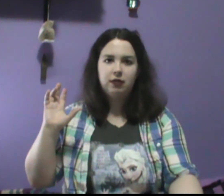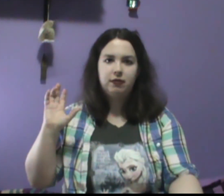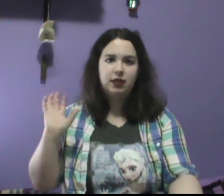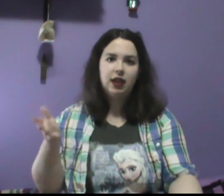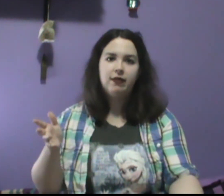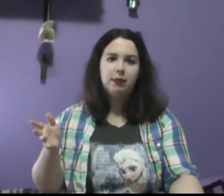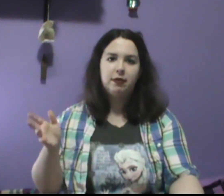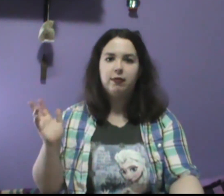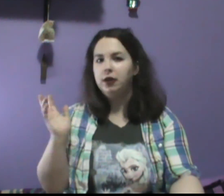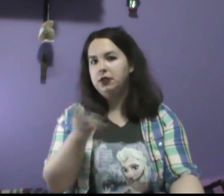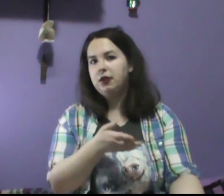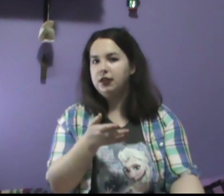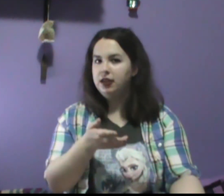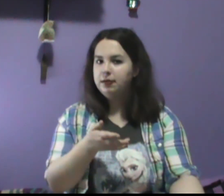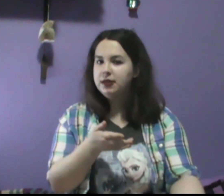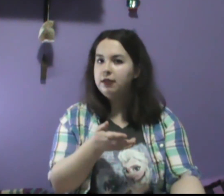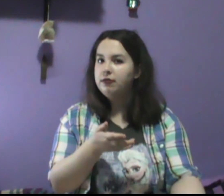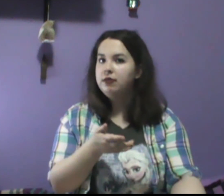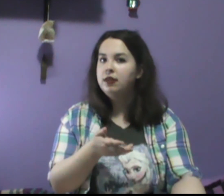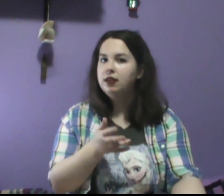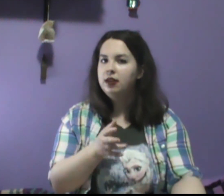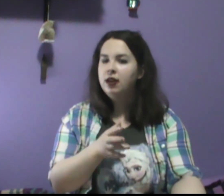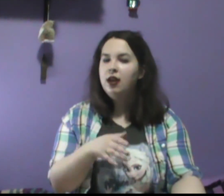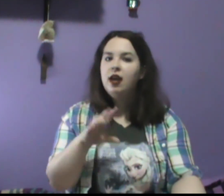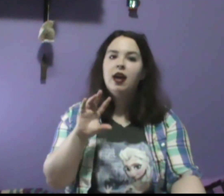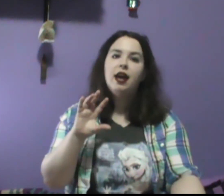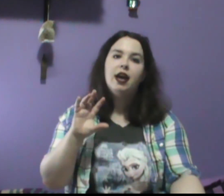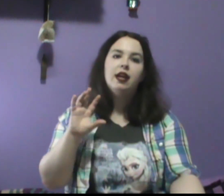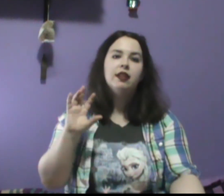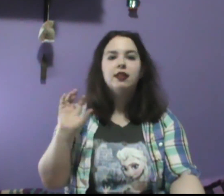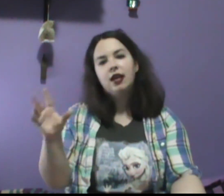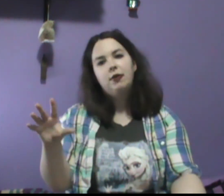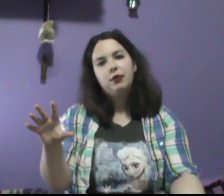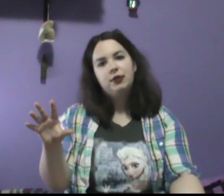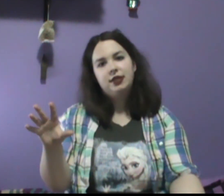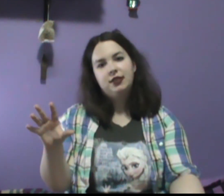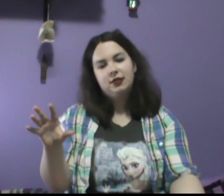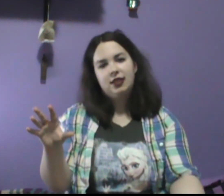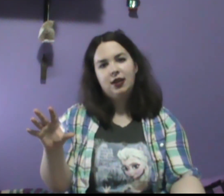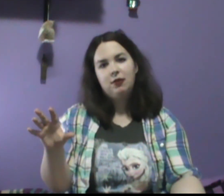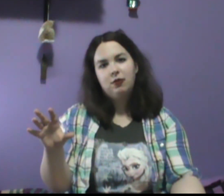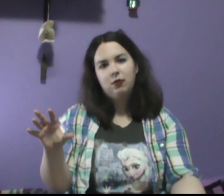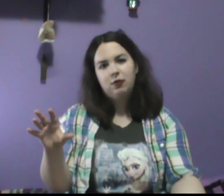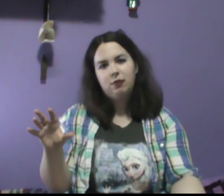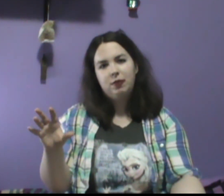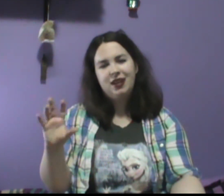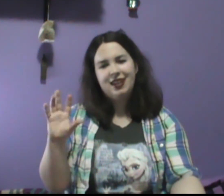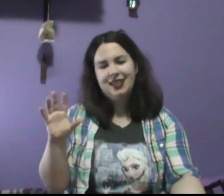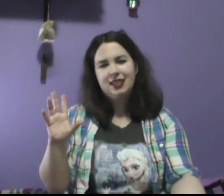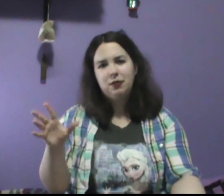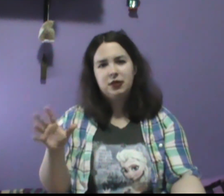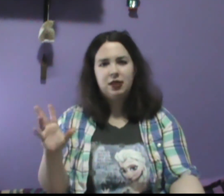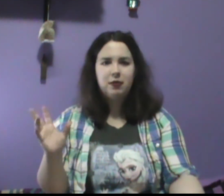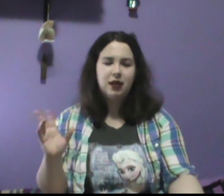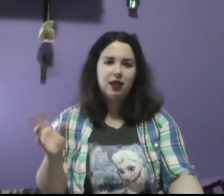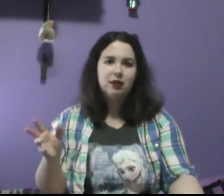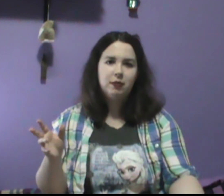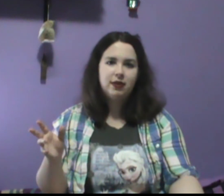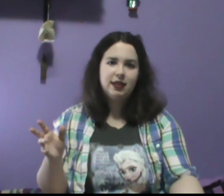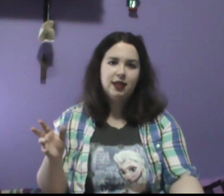of David before he tried to kill himself. And that one was interesting, but like I said, wish they would have gotten into more detail